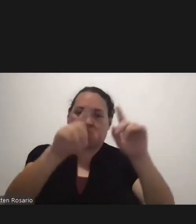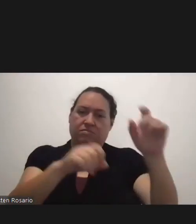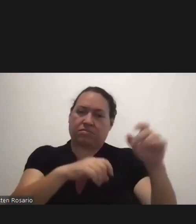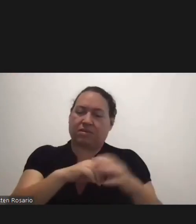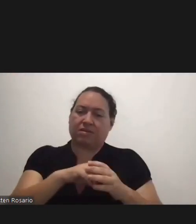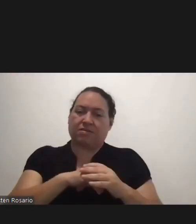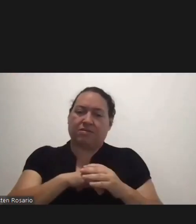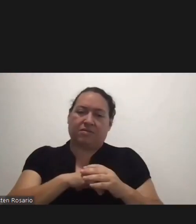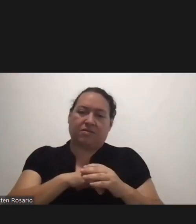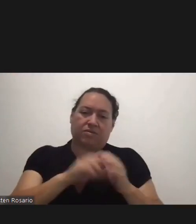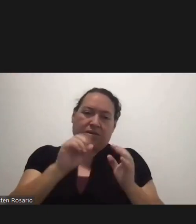UAM